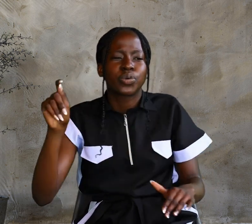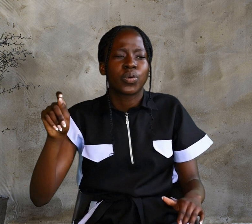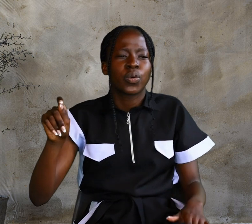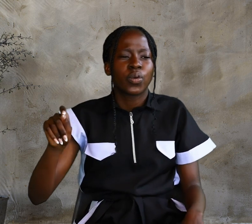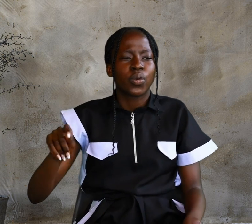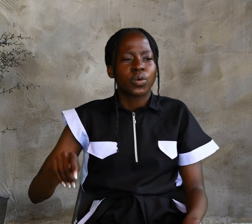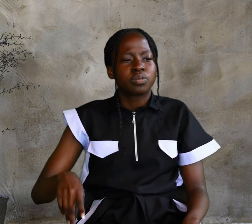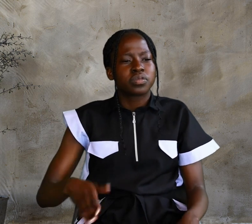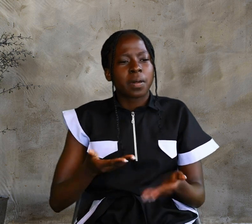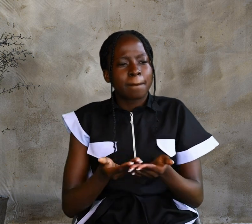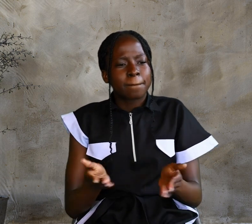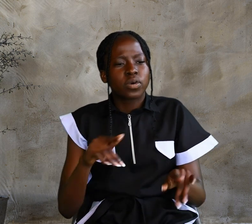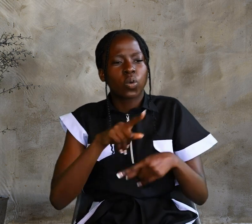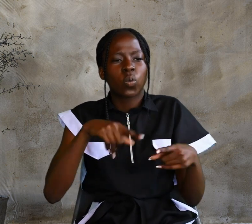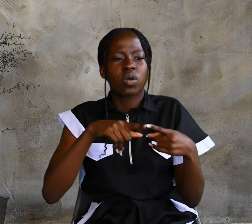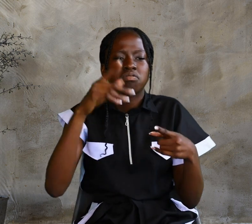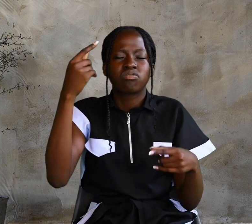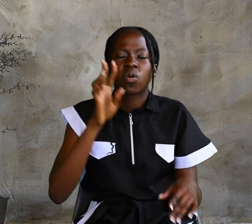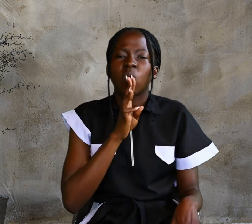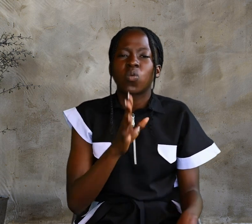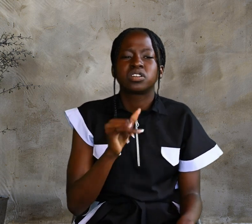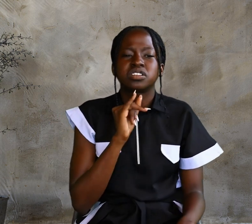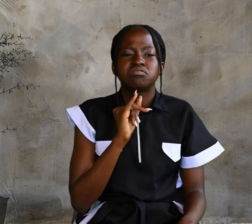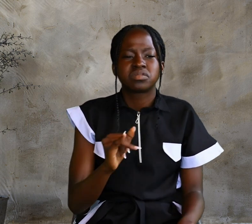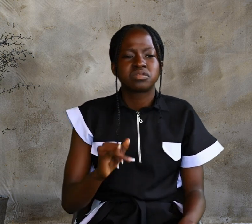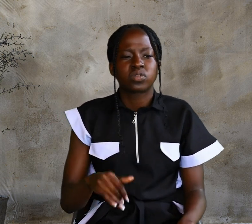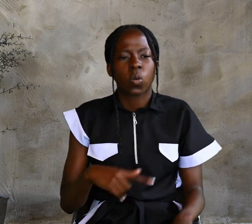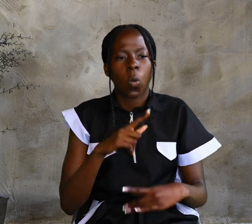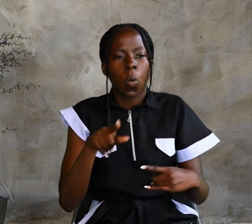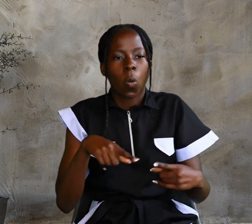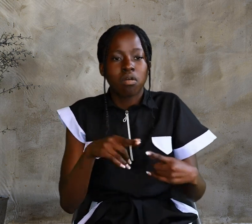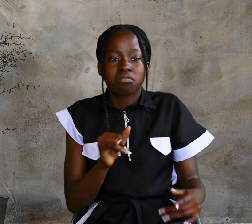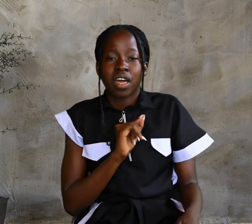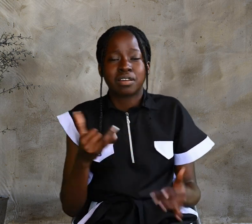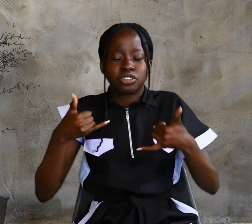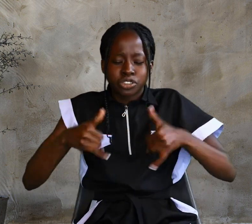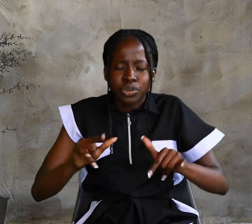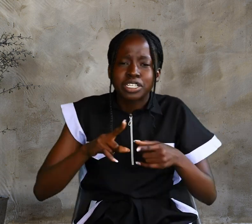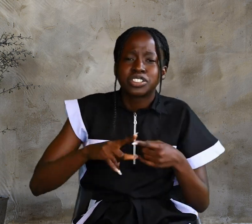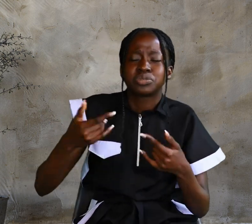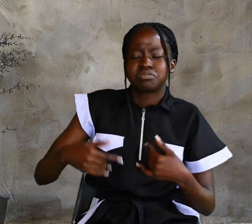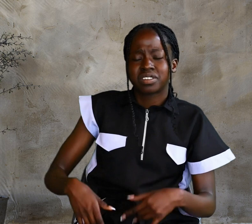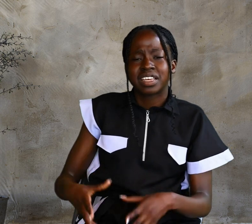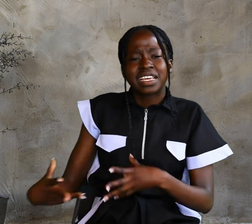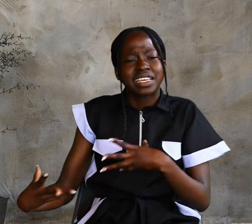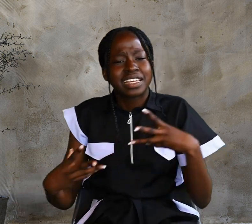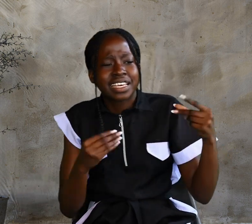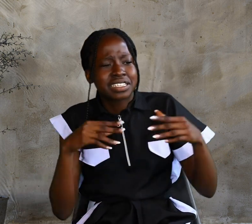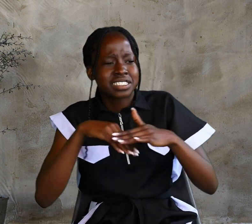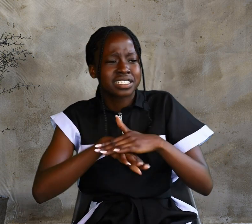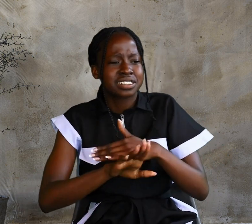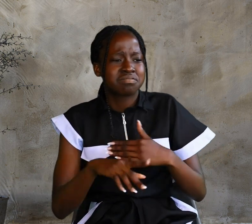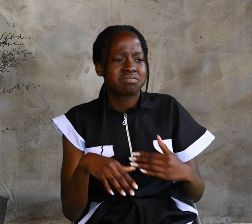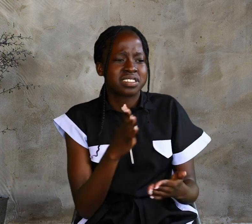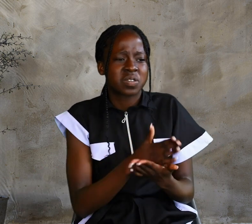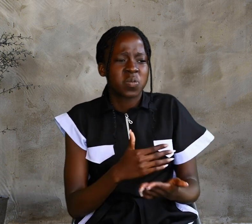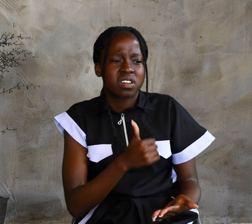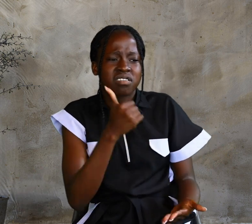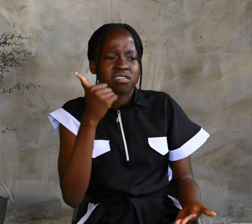While I am trying to get in, someone else goes down ahead of me. Then Jesus said